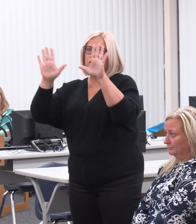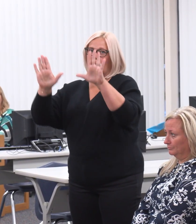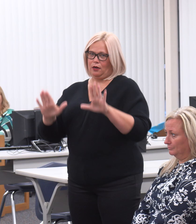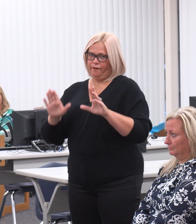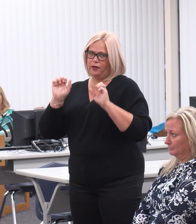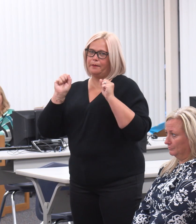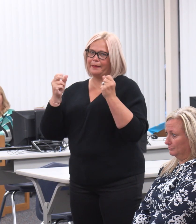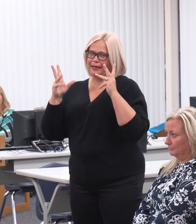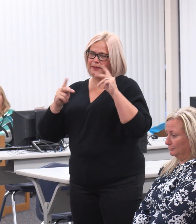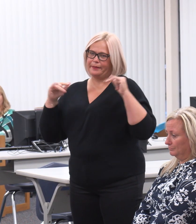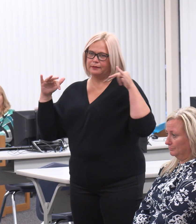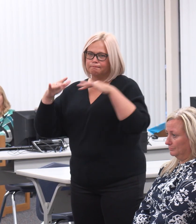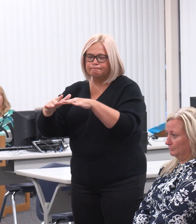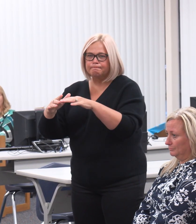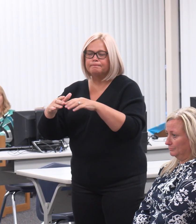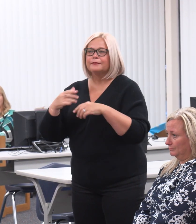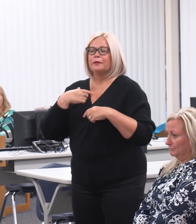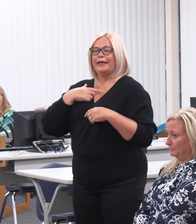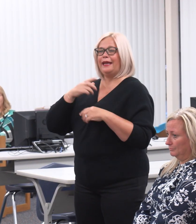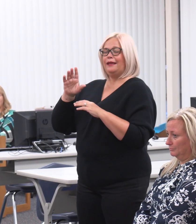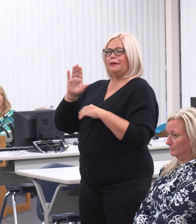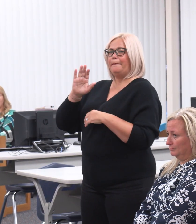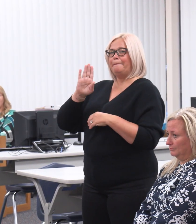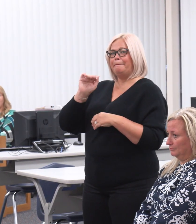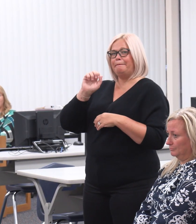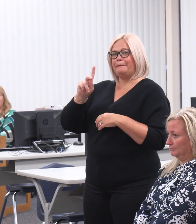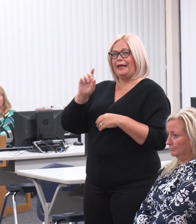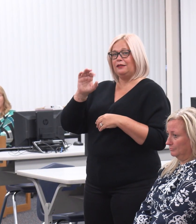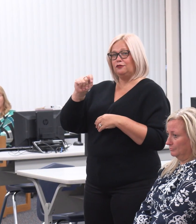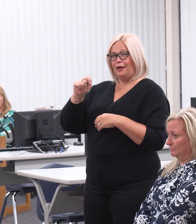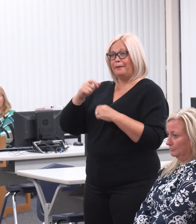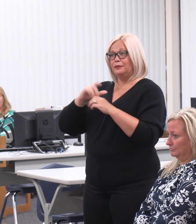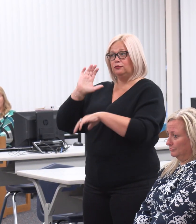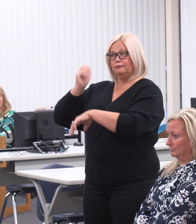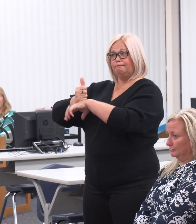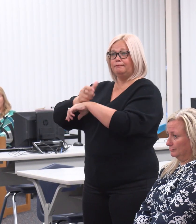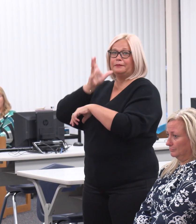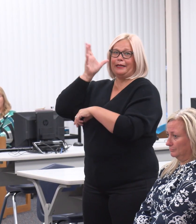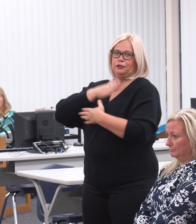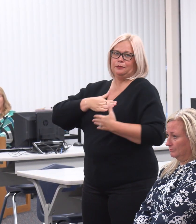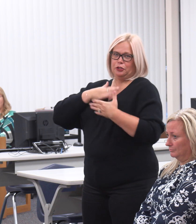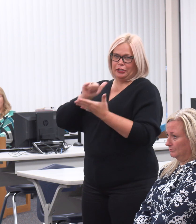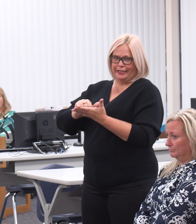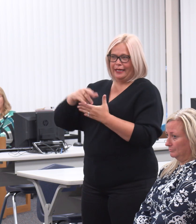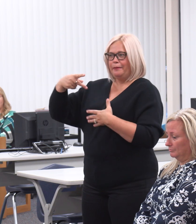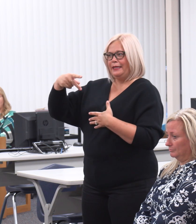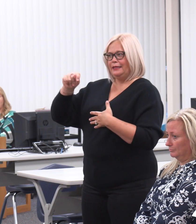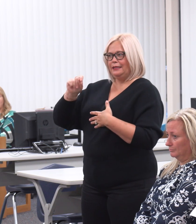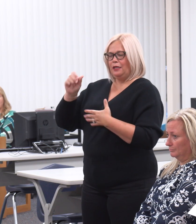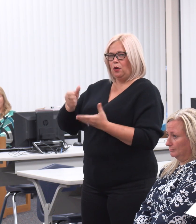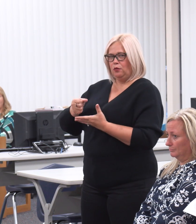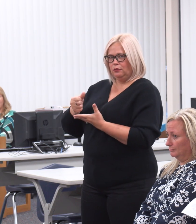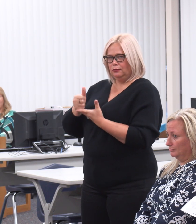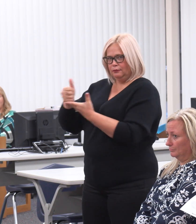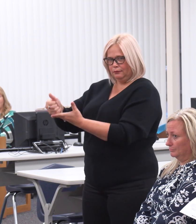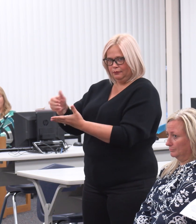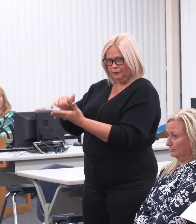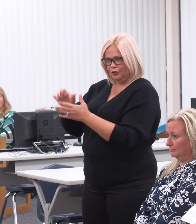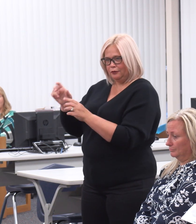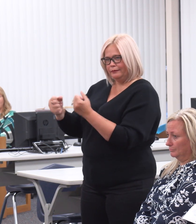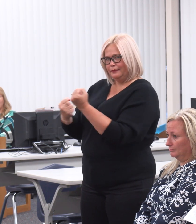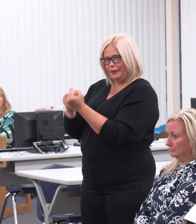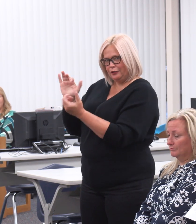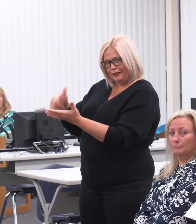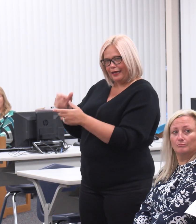really appreciated the backdrops that were provided by PTO. So thanks to PTO for that. was a big hit. We were able to lend them to our early childhood